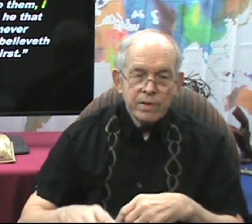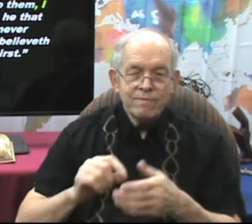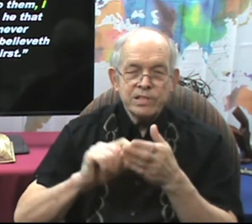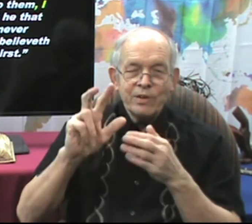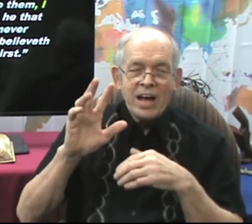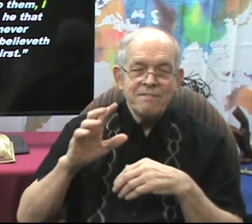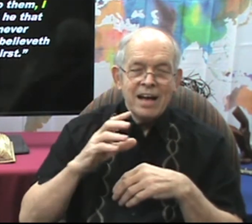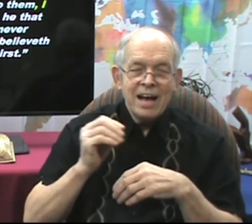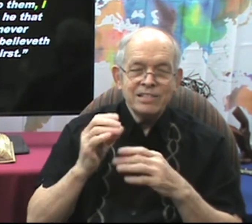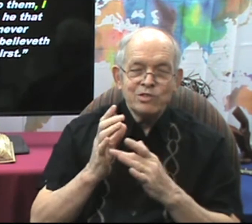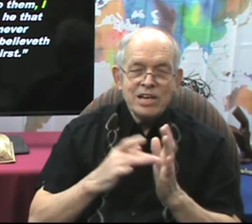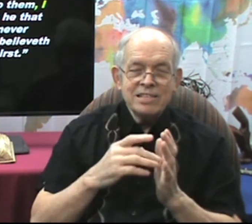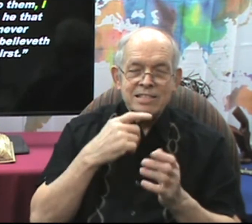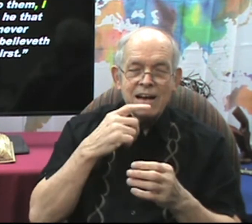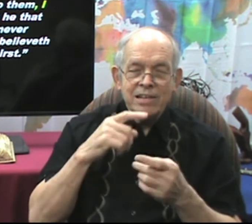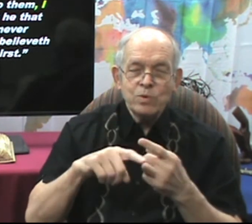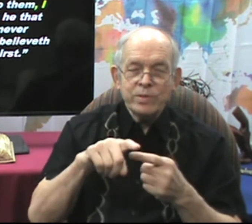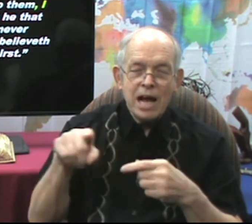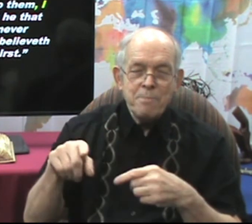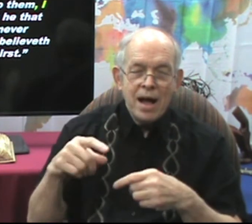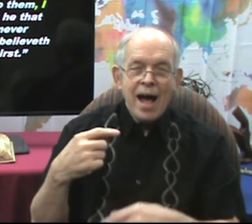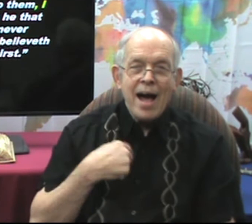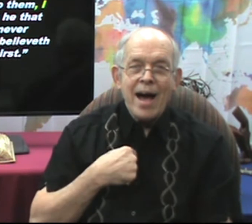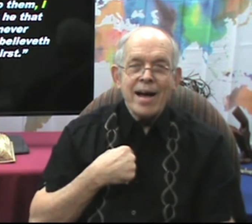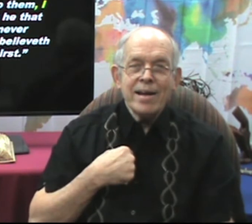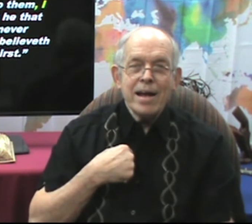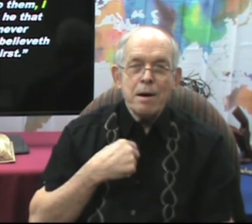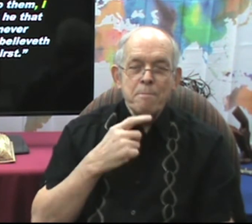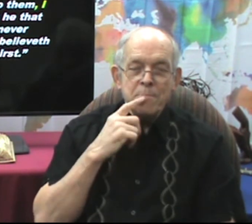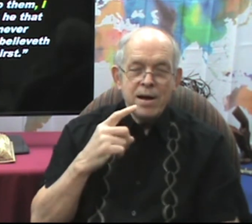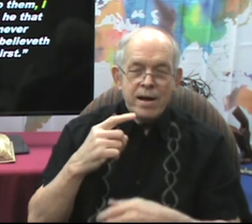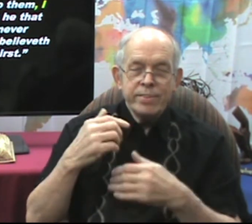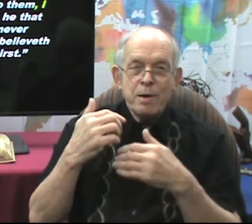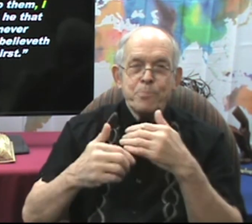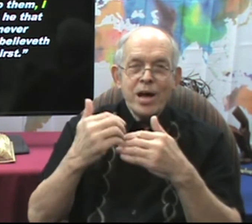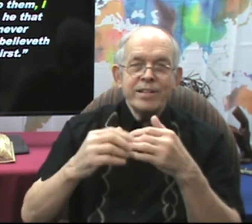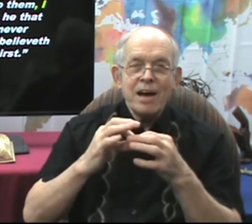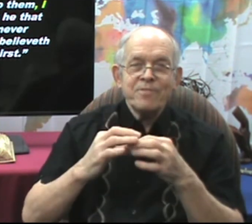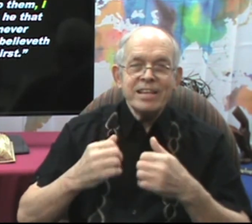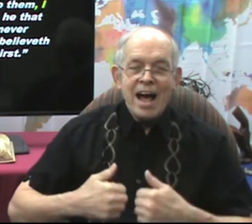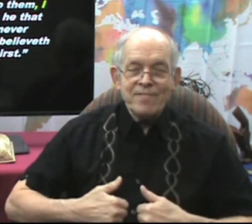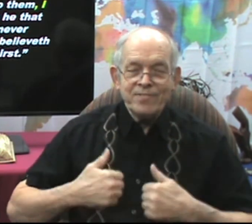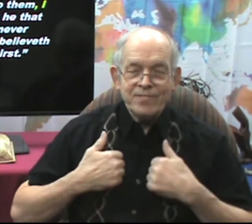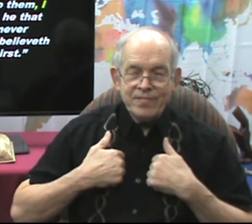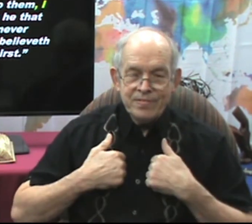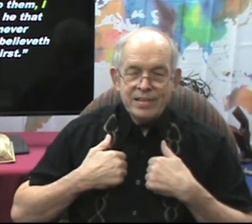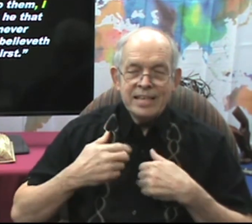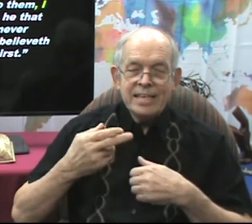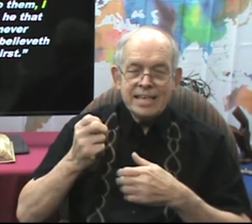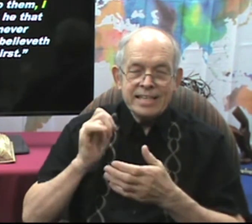Just. If. I. She. Tell. To. Them. I. Am. The bread. Of. Knife. You.